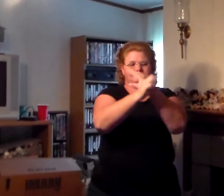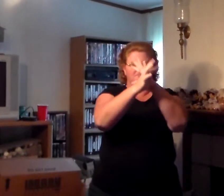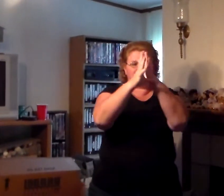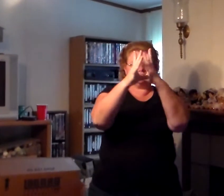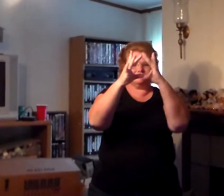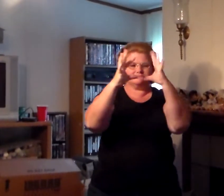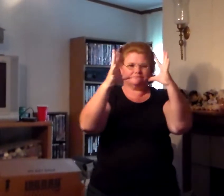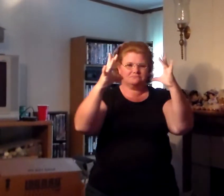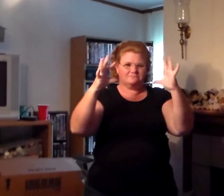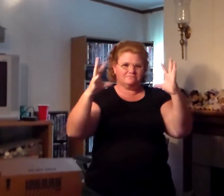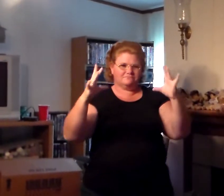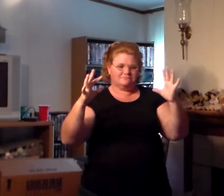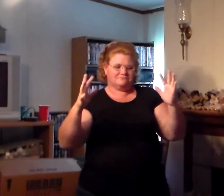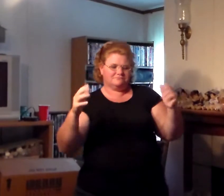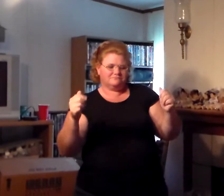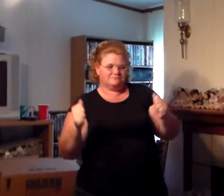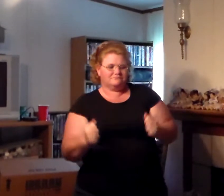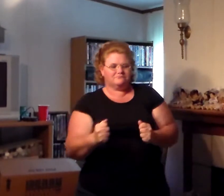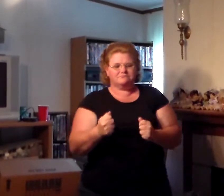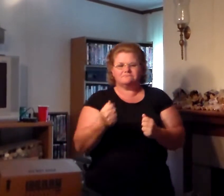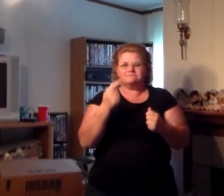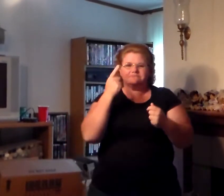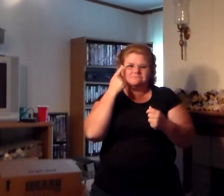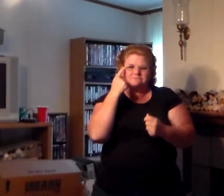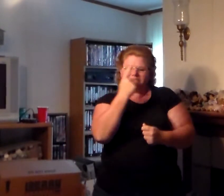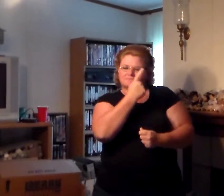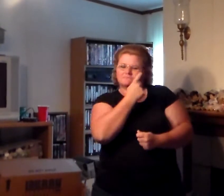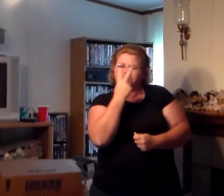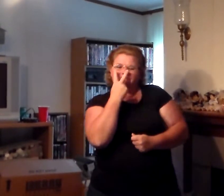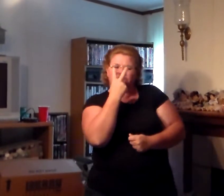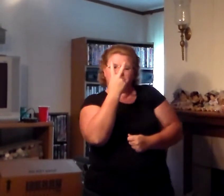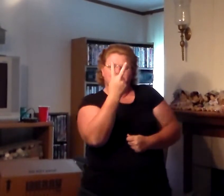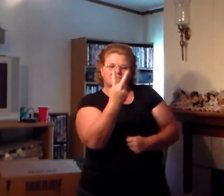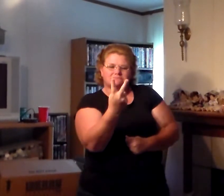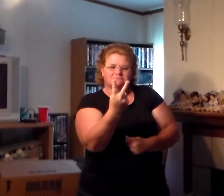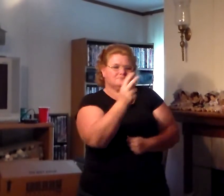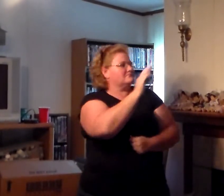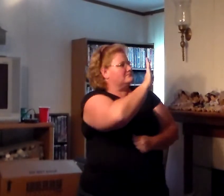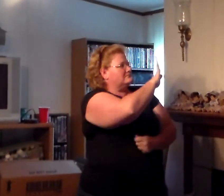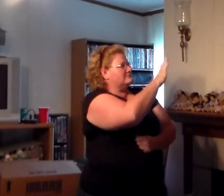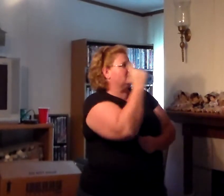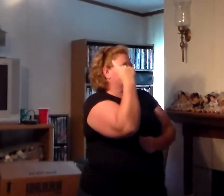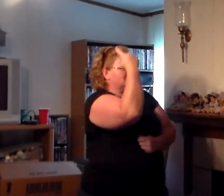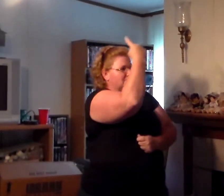What my eyes will see When your face